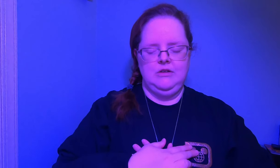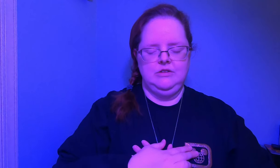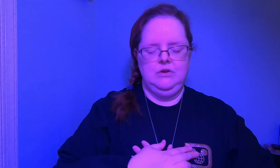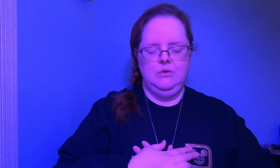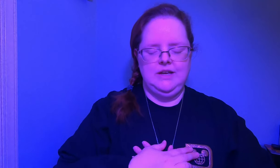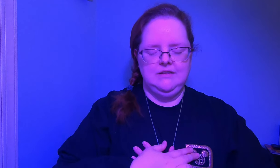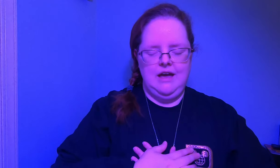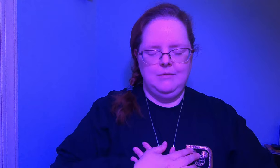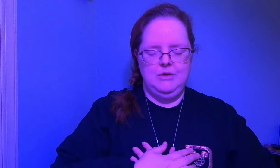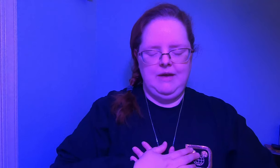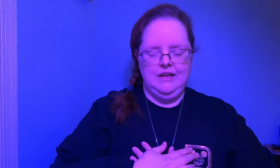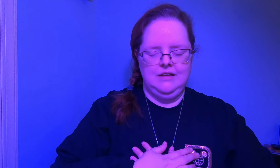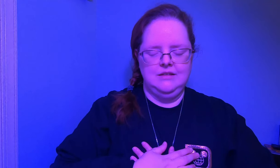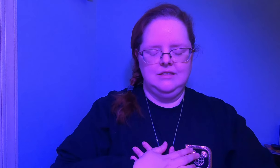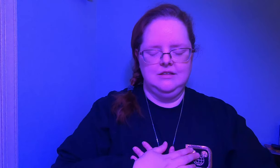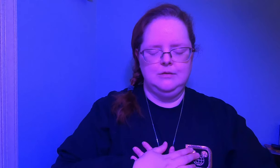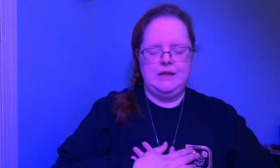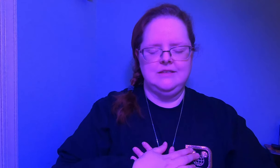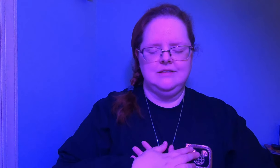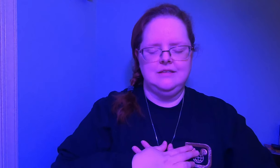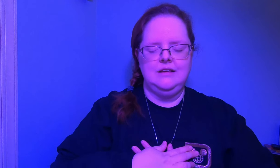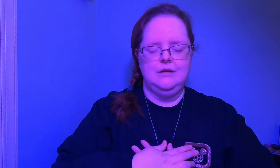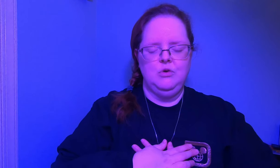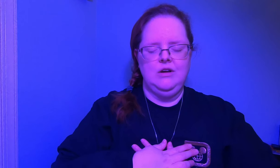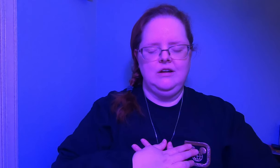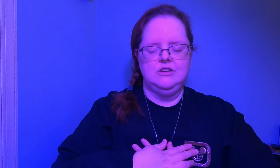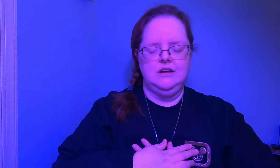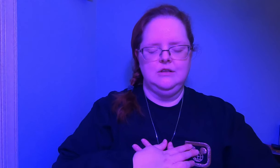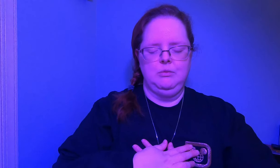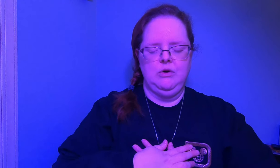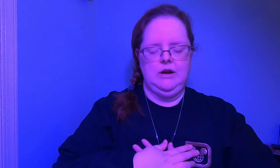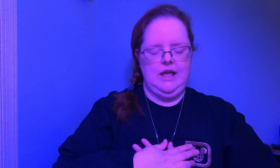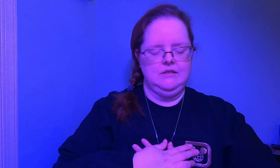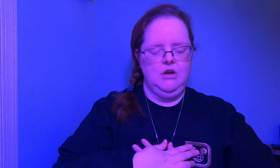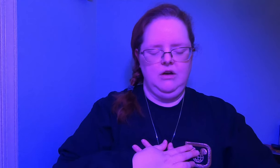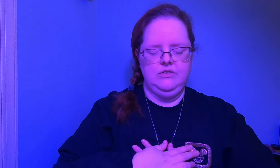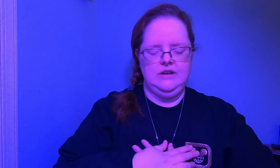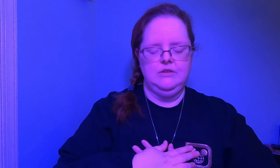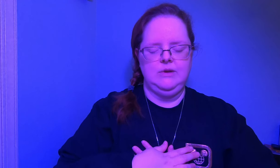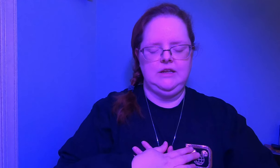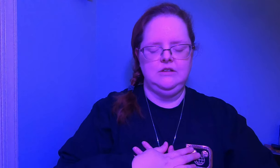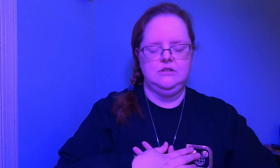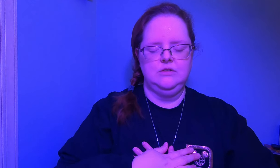also know we can tap back into this space and send it more energetic support as often as we need to